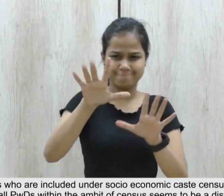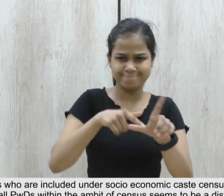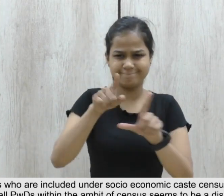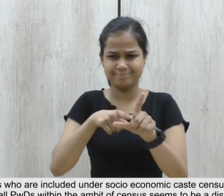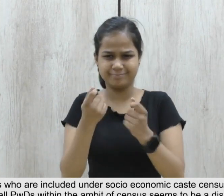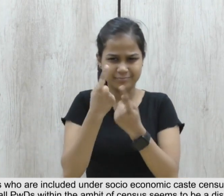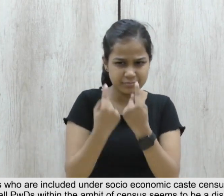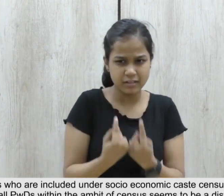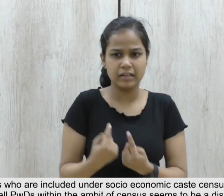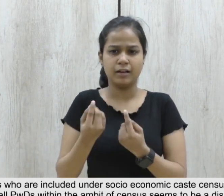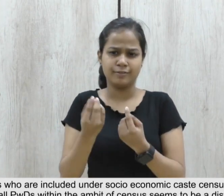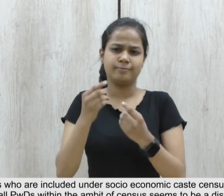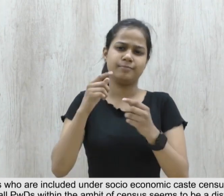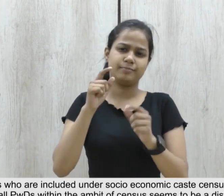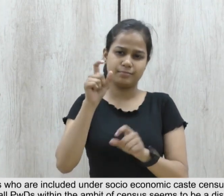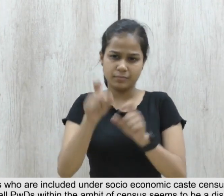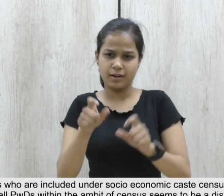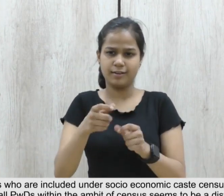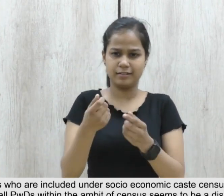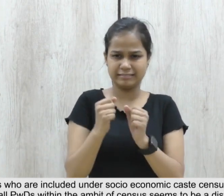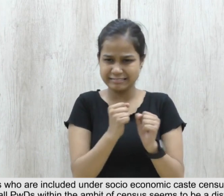under socio-economic caste census.